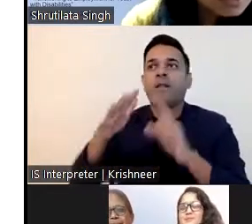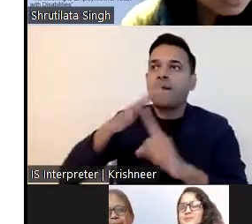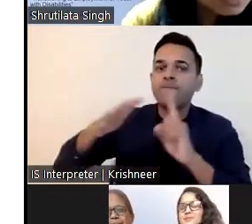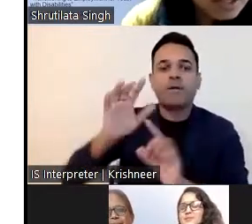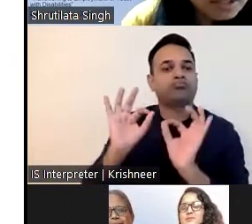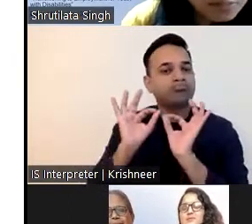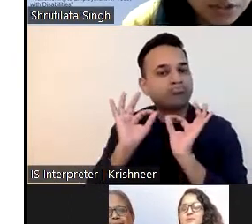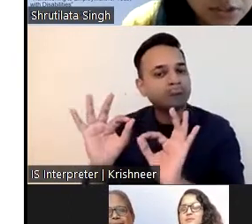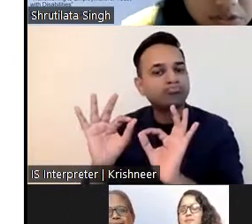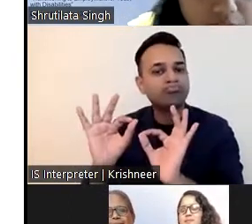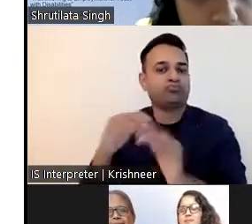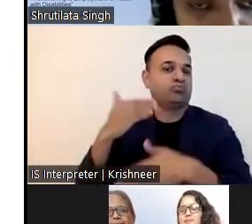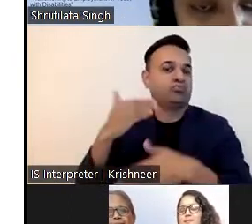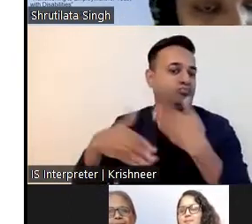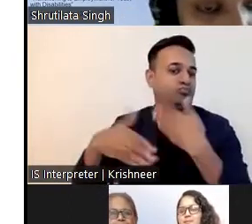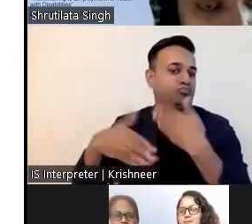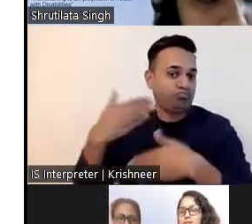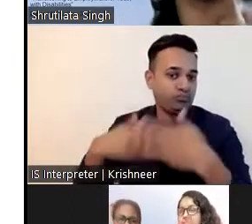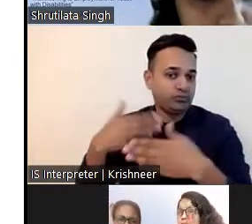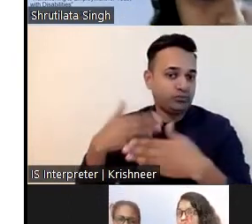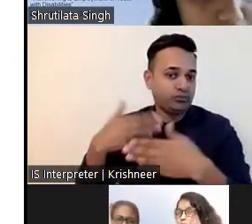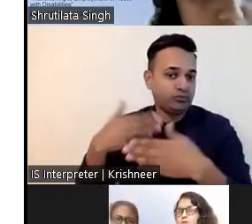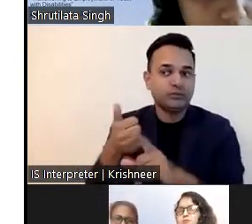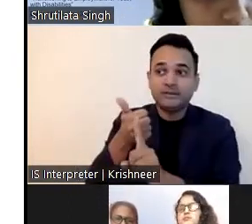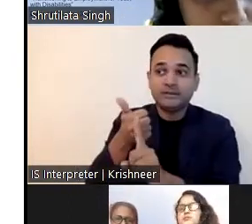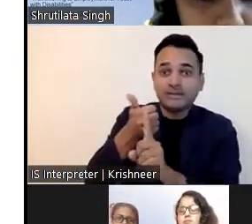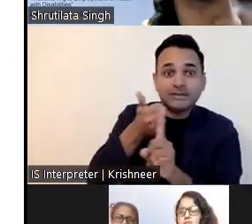It is very important to develop our skills.